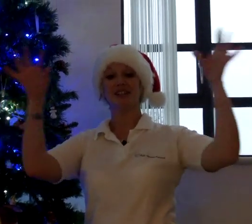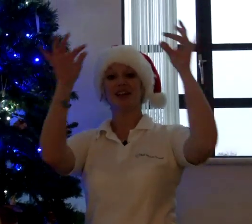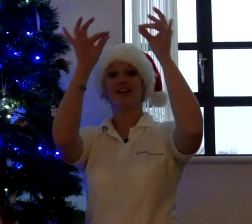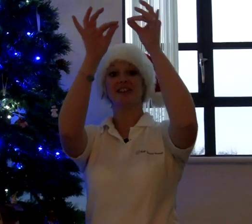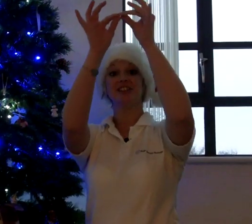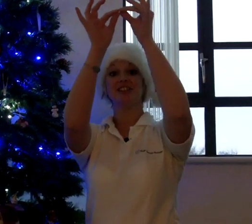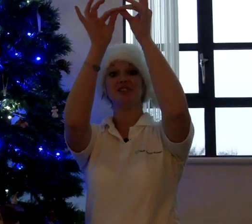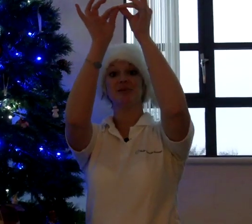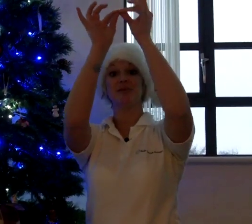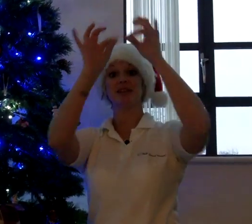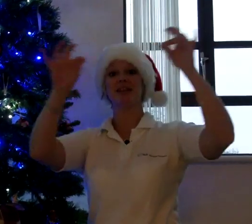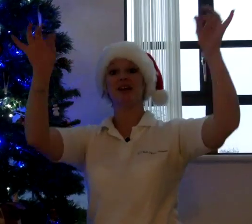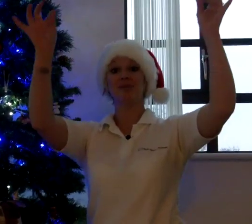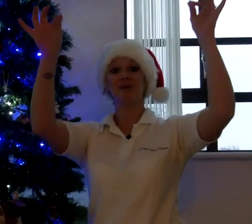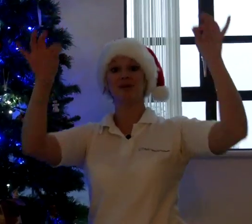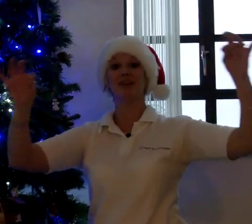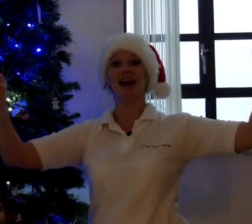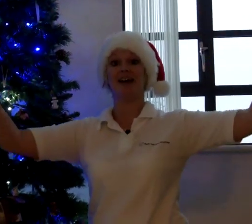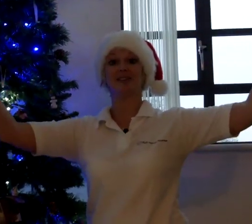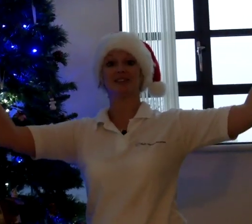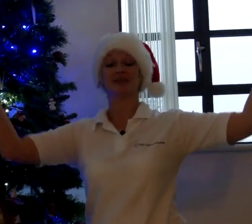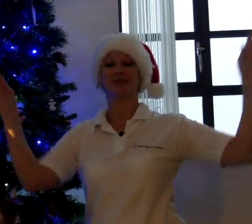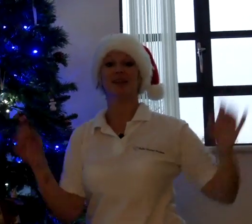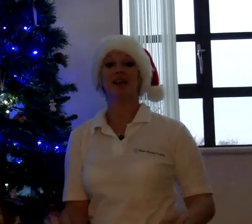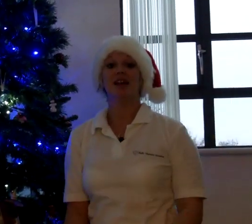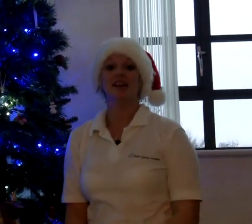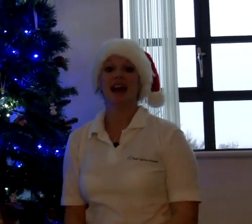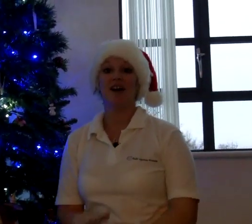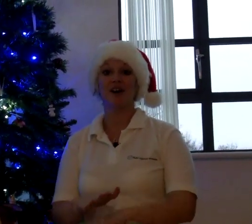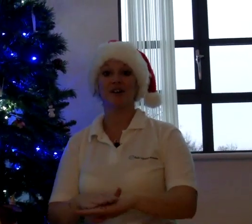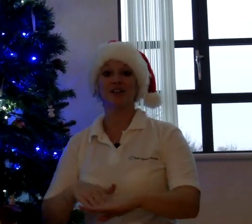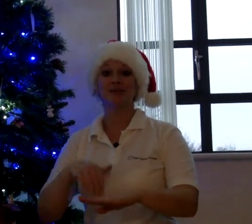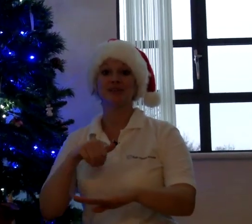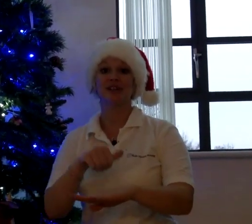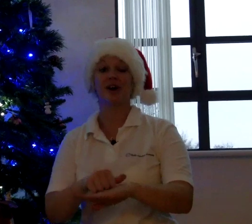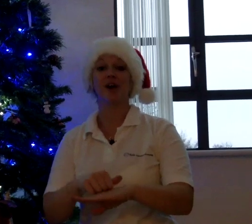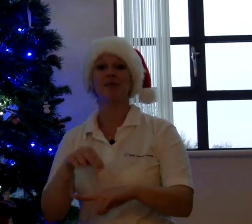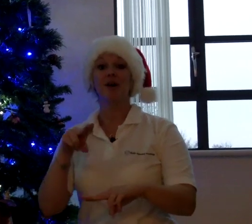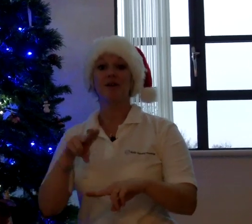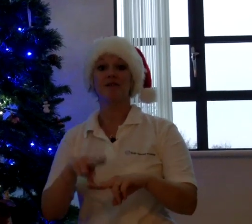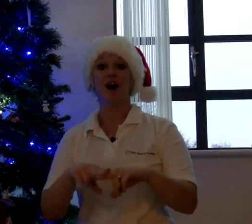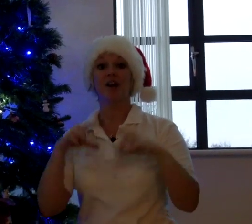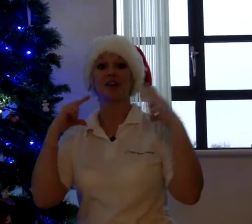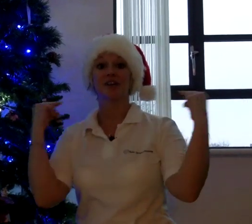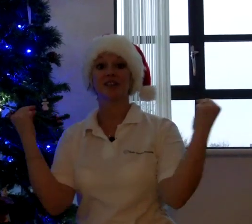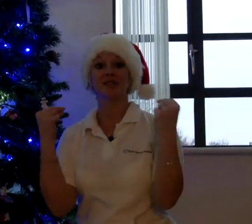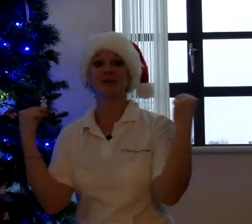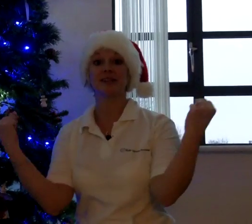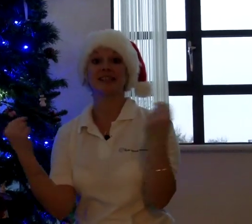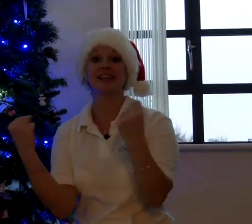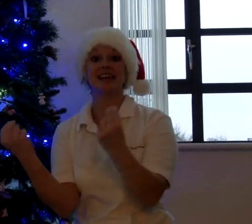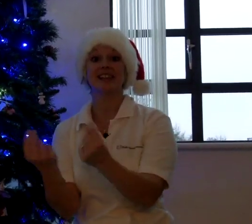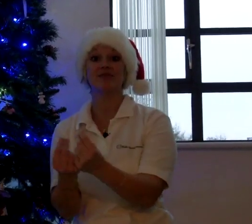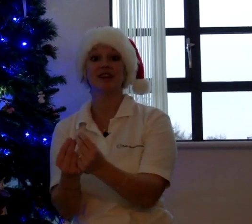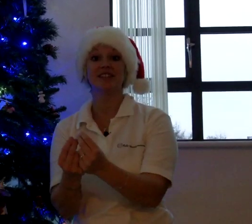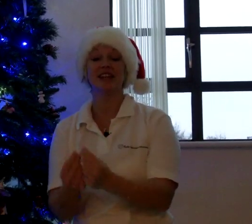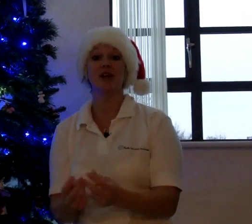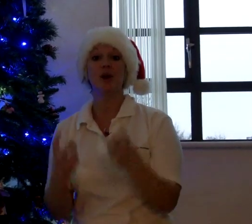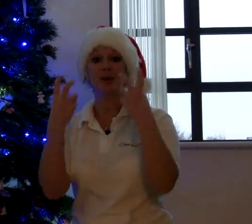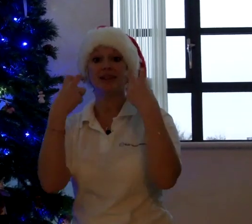Decorations just from the middle and moving out. Now at Christmas time, Father Christmas is getting ready with